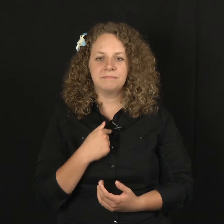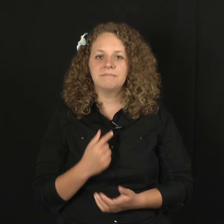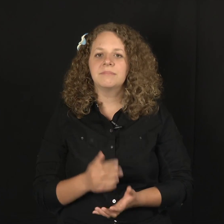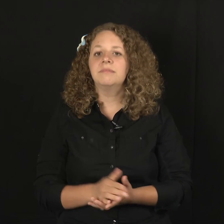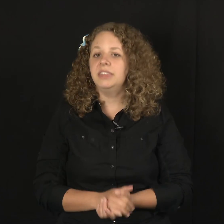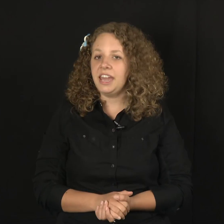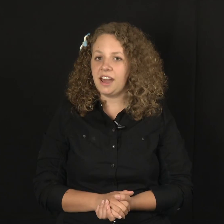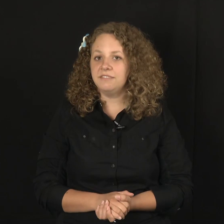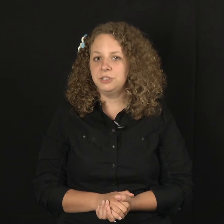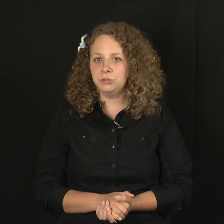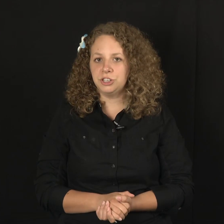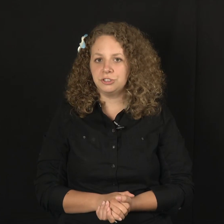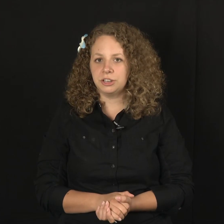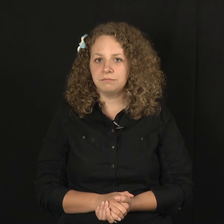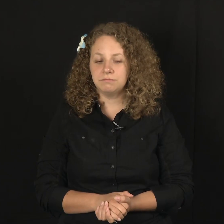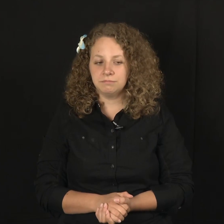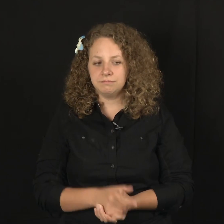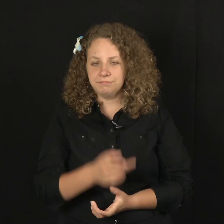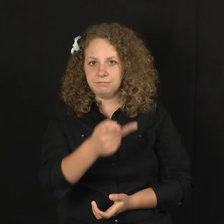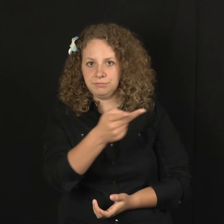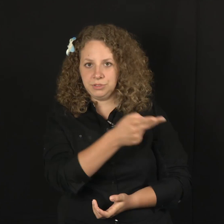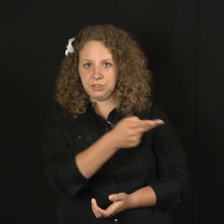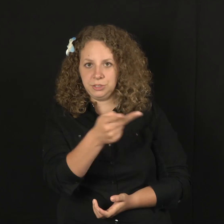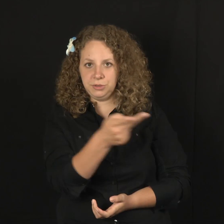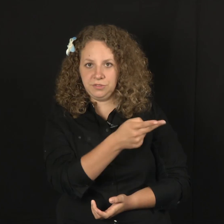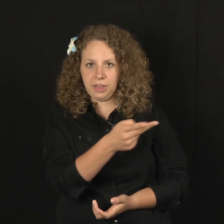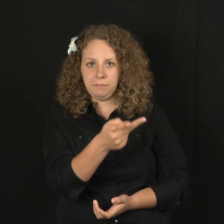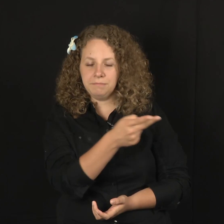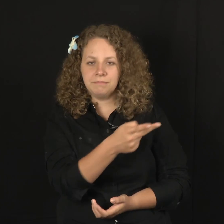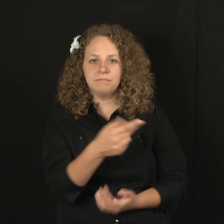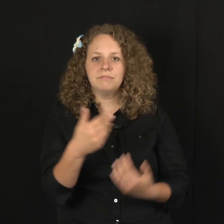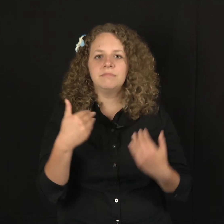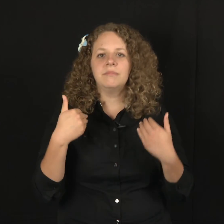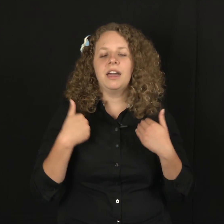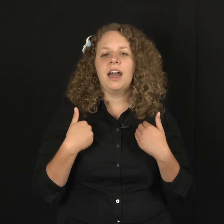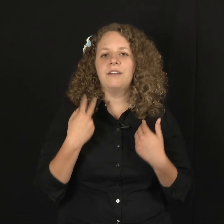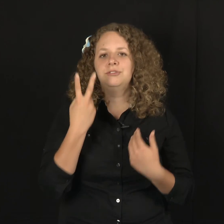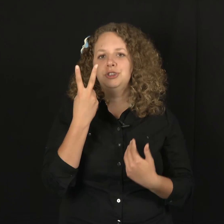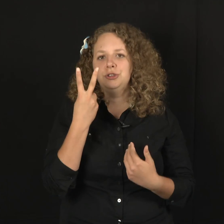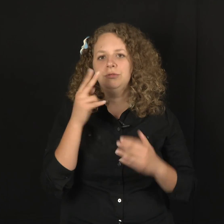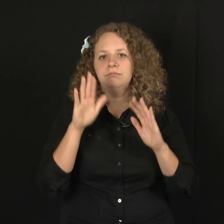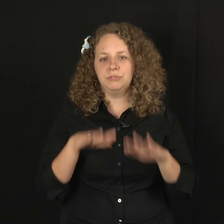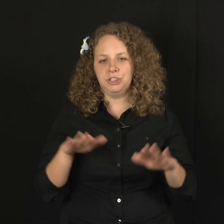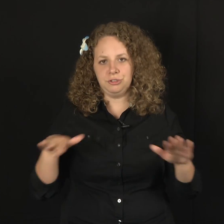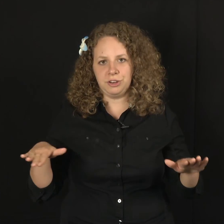They have two children. The two of them. Have two children.